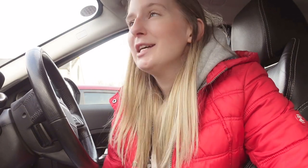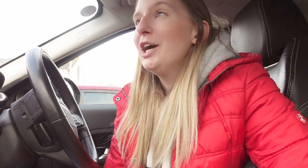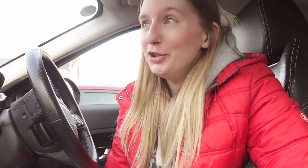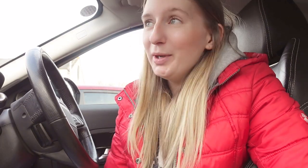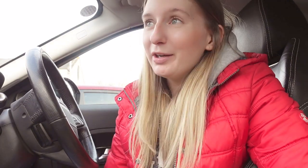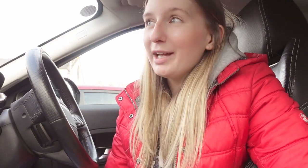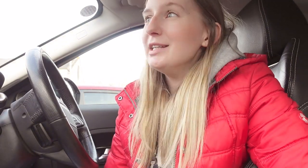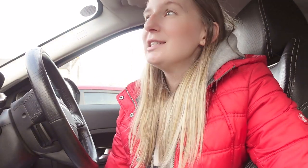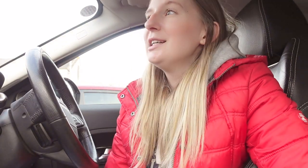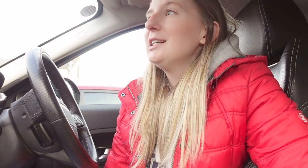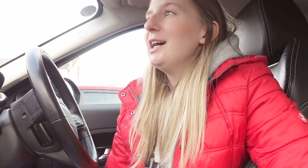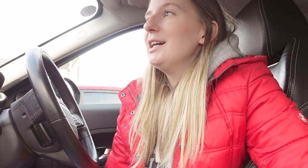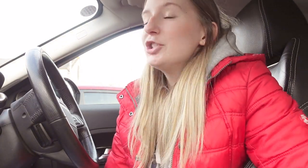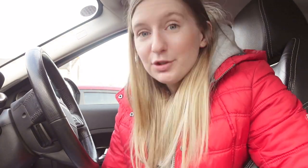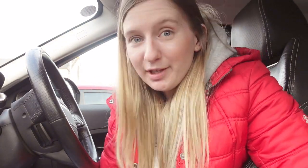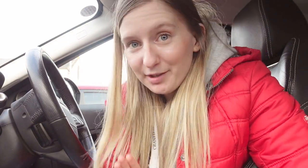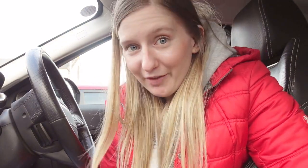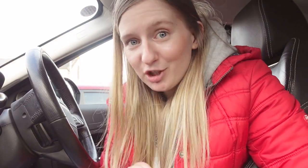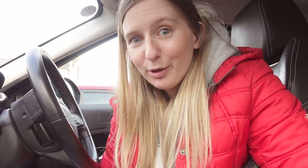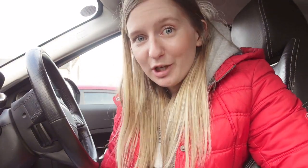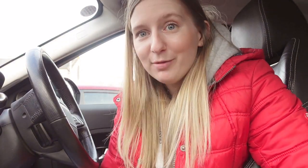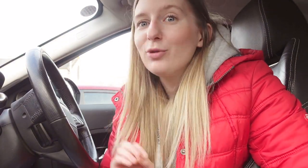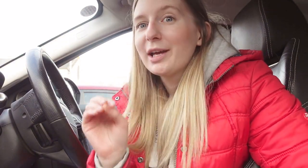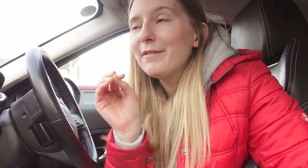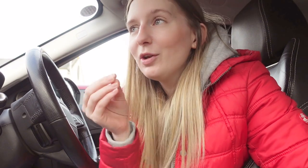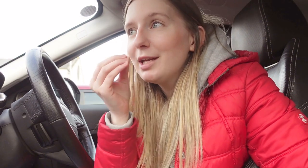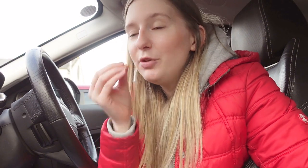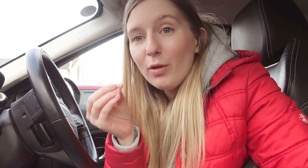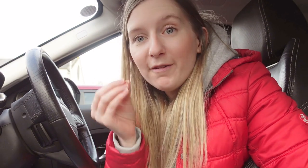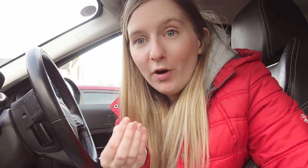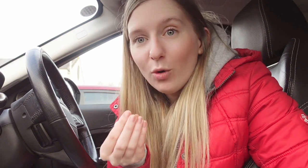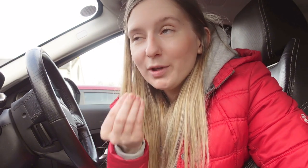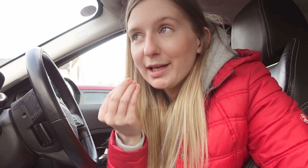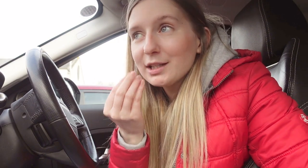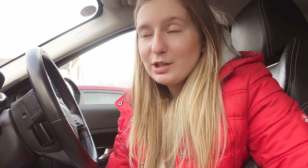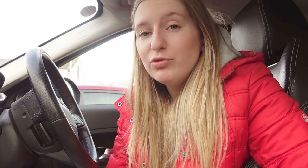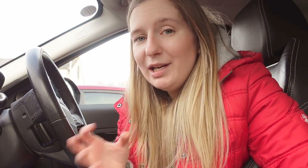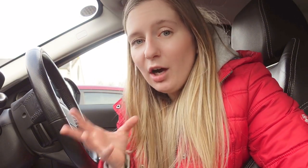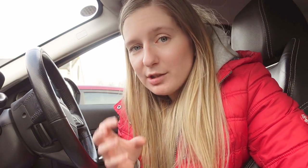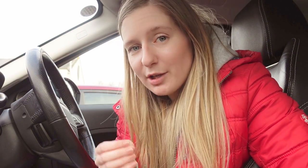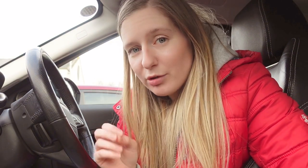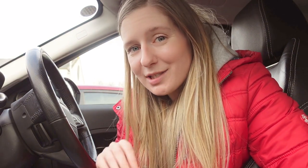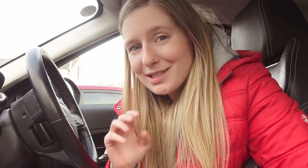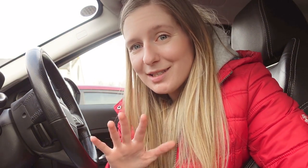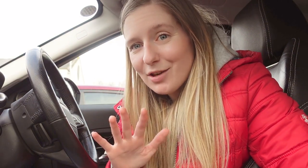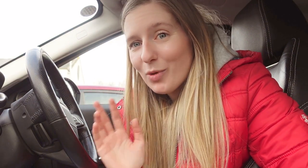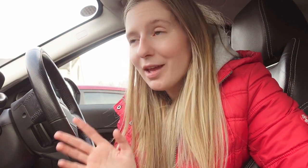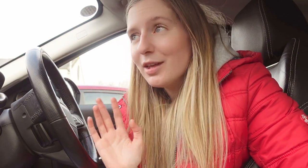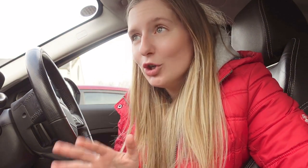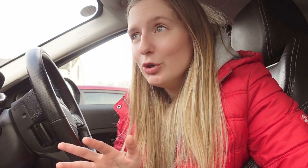a new hearing aid she's really nice I've actually spoken to her before like and I feel like it's not their fault like it's really hard to like trust a system where like they don't know